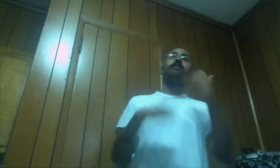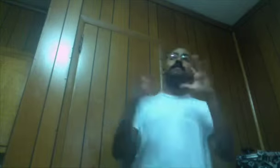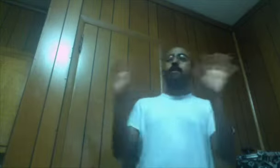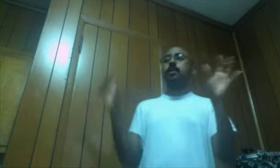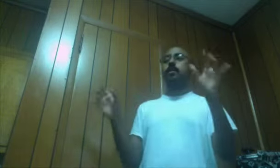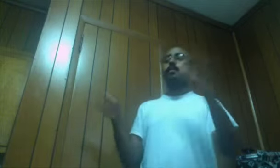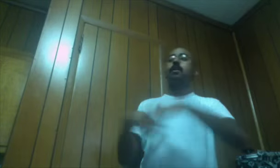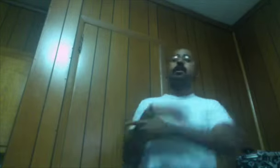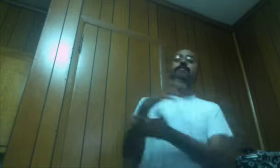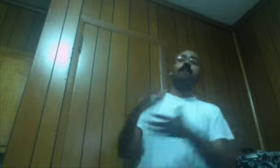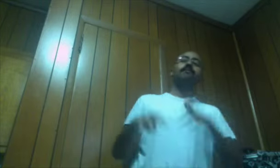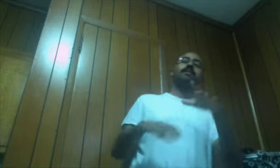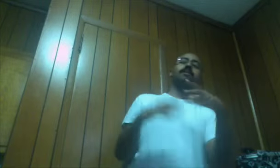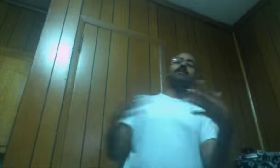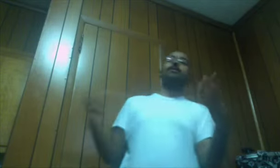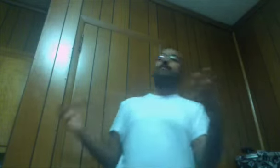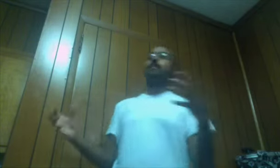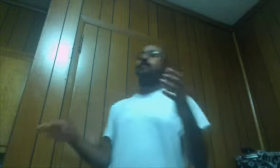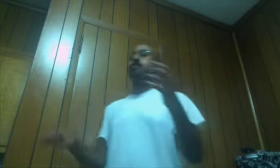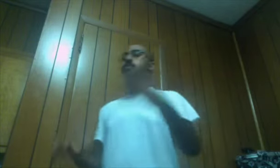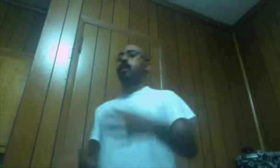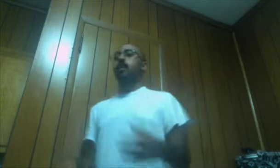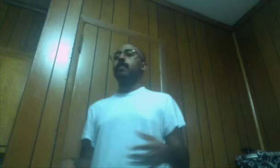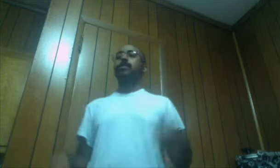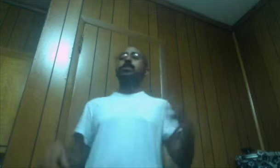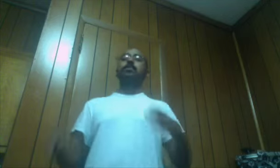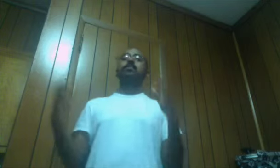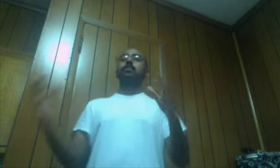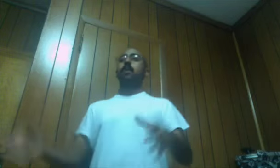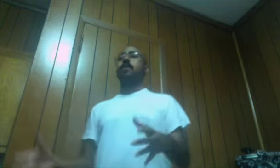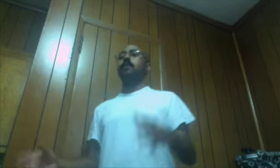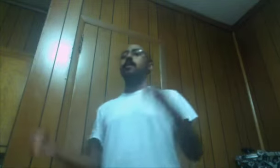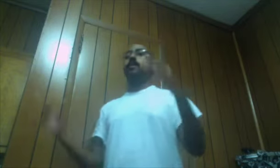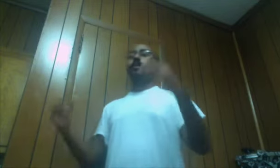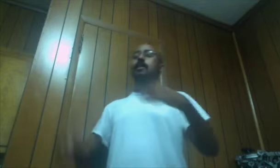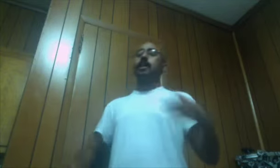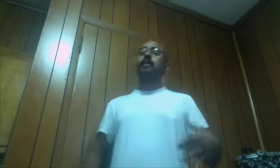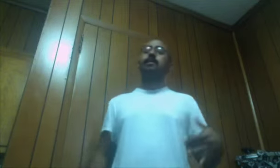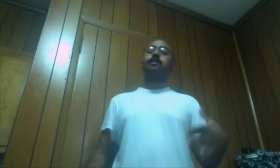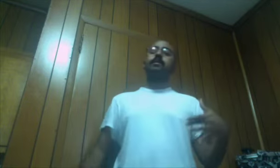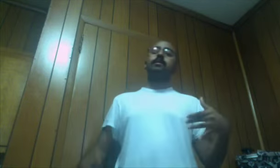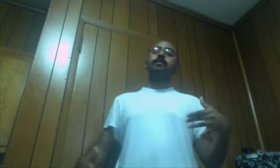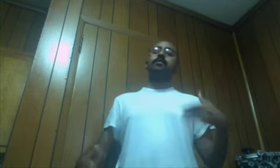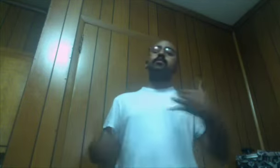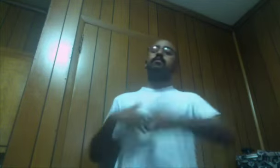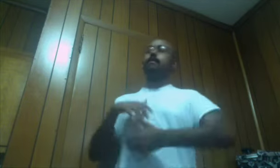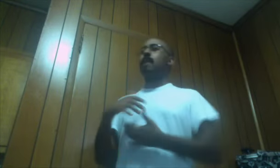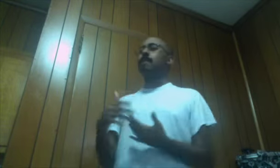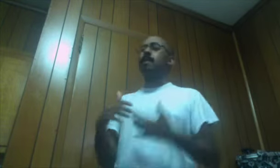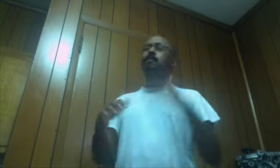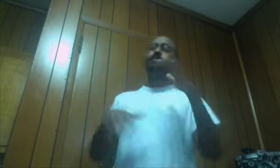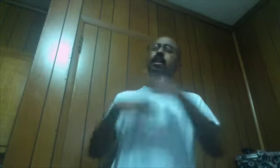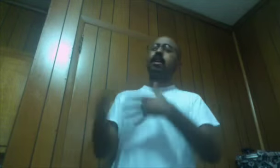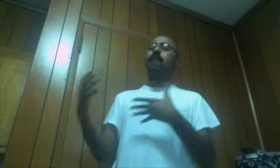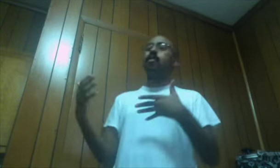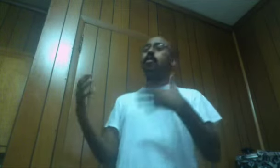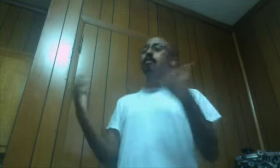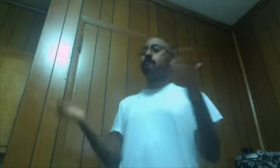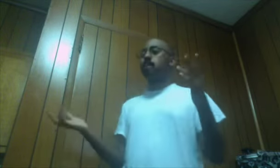villains Are probably The only people Who are able To One Get To Maybe Recover Their mental